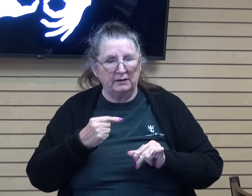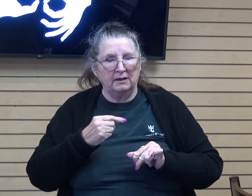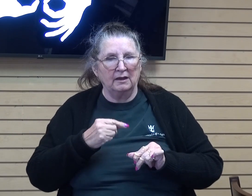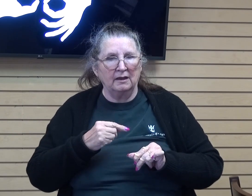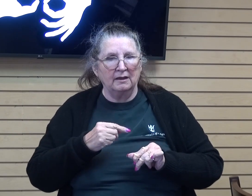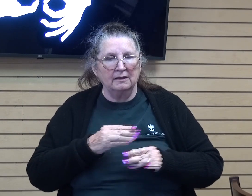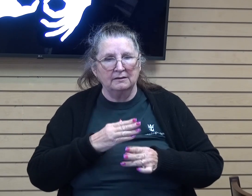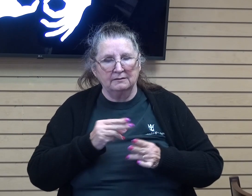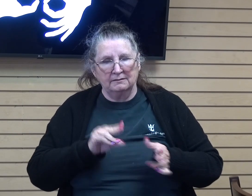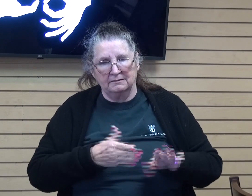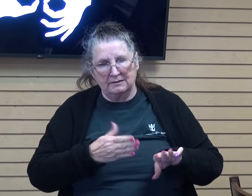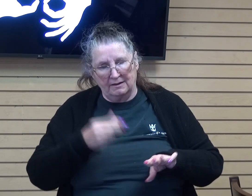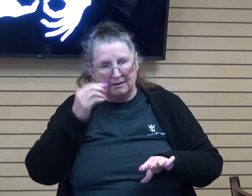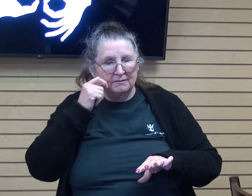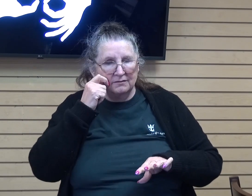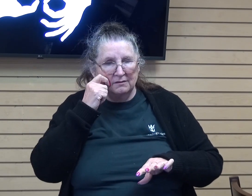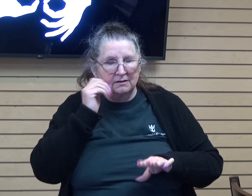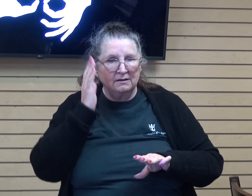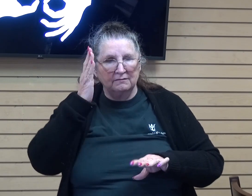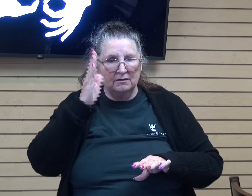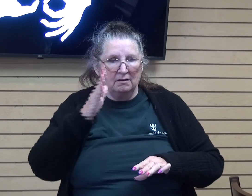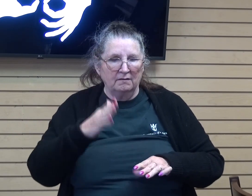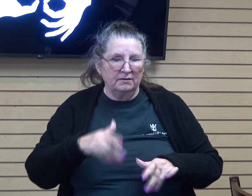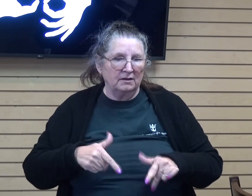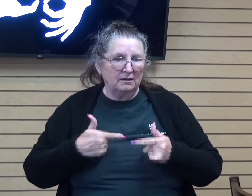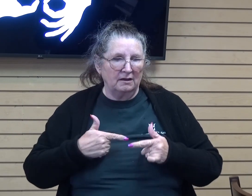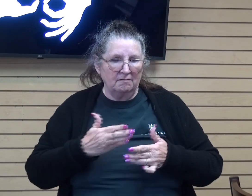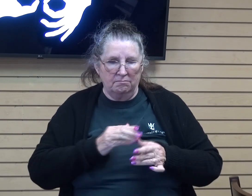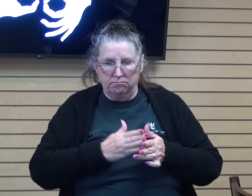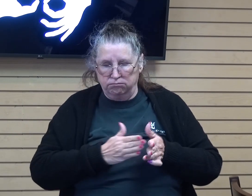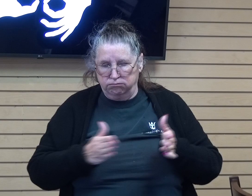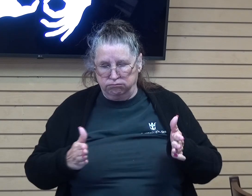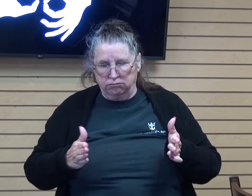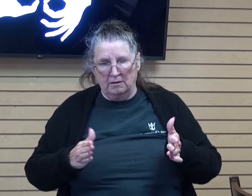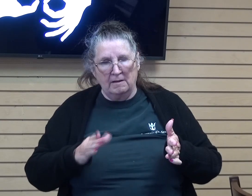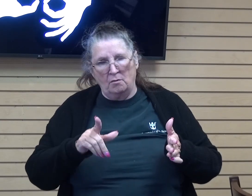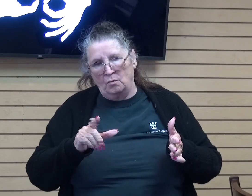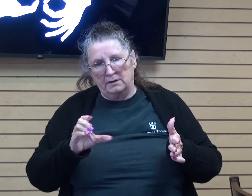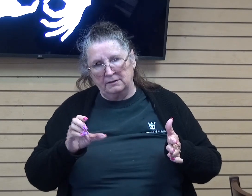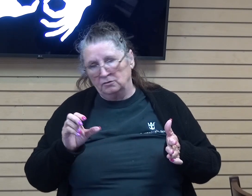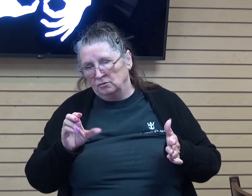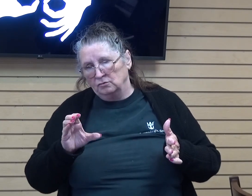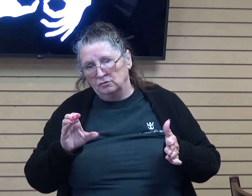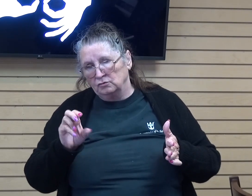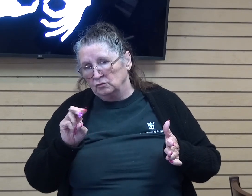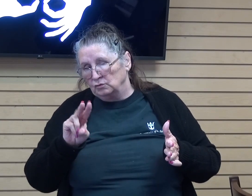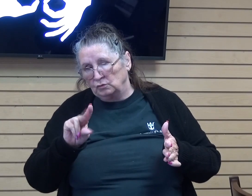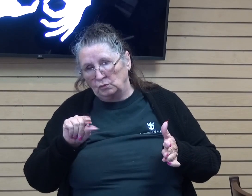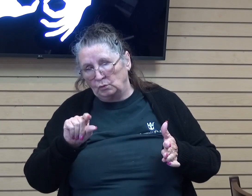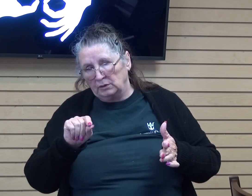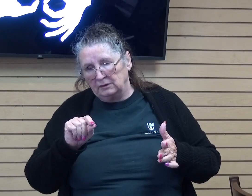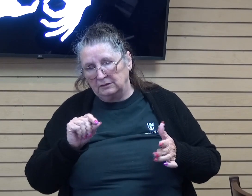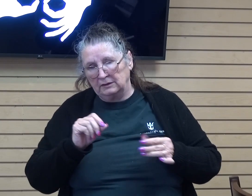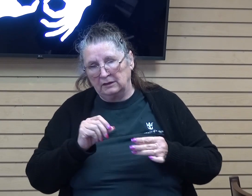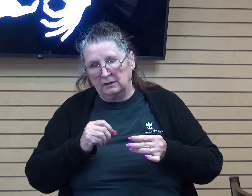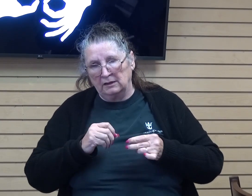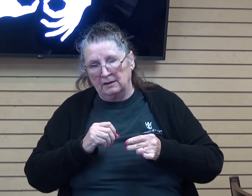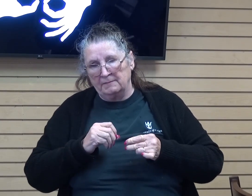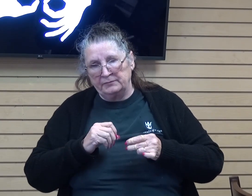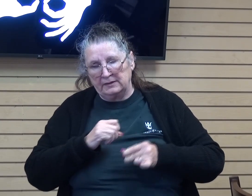future their lifespan will be no more than 120 years. Just to note here before the flood